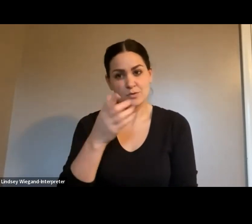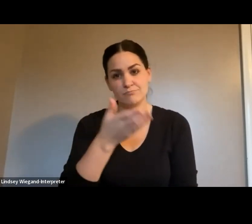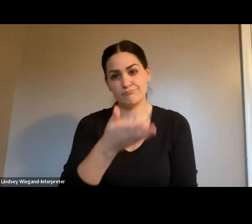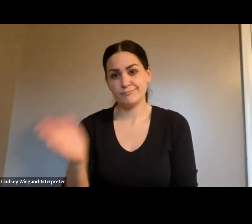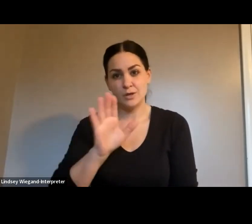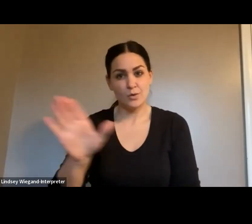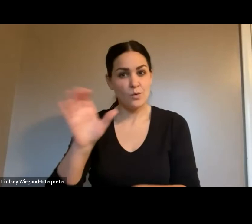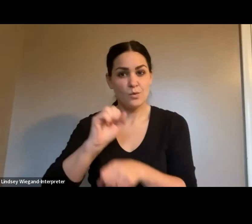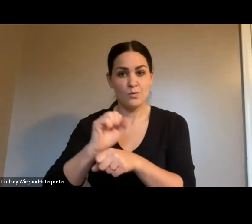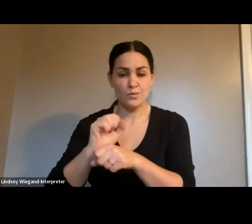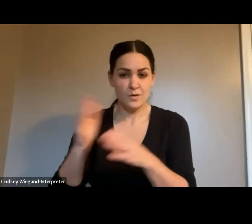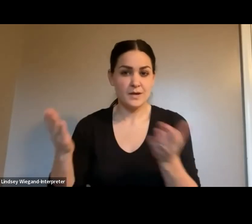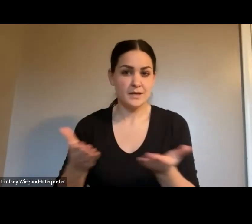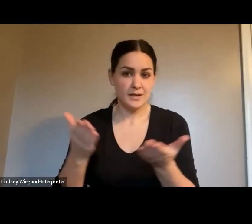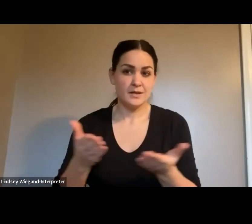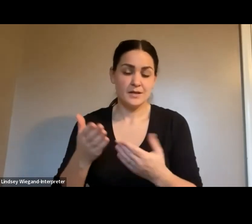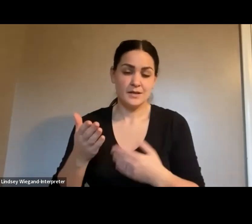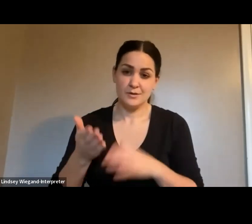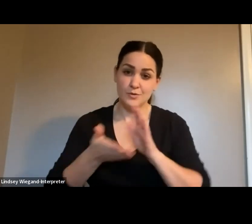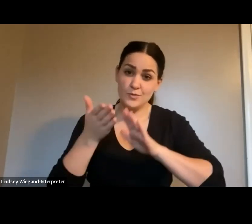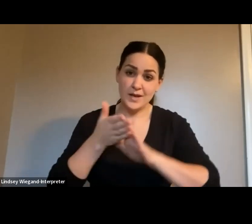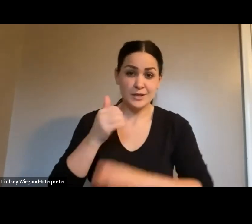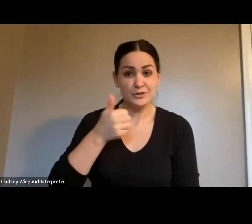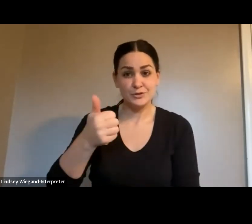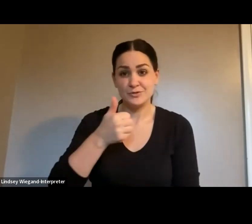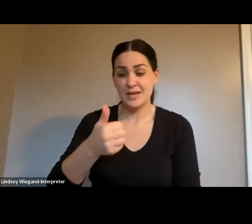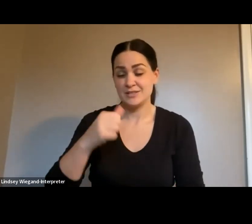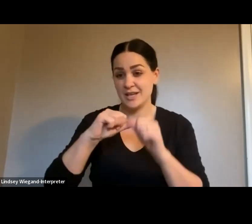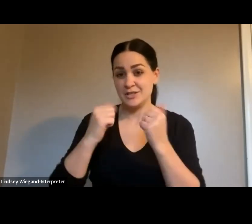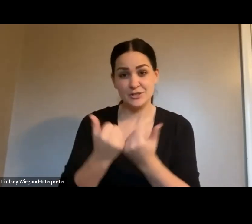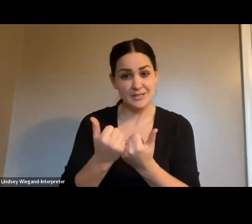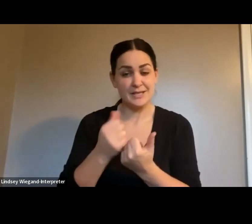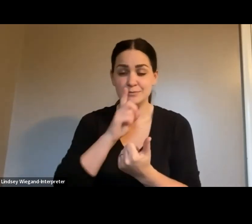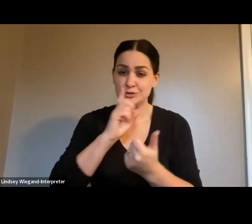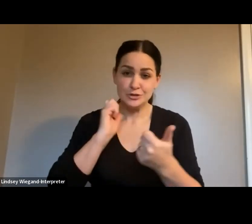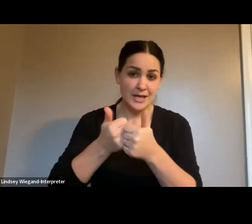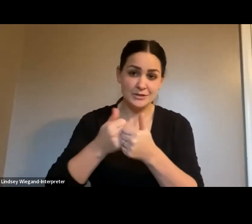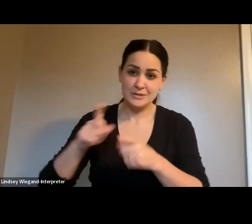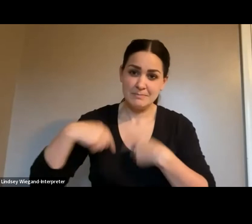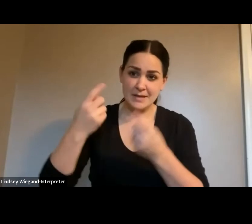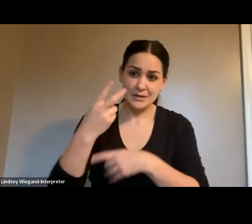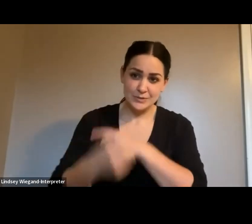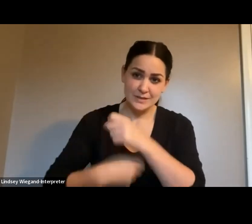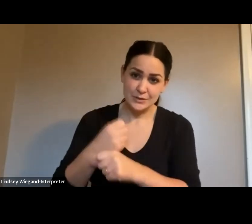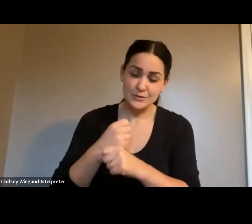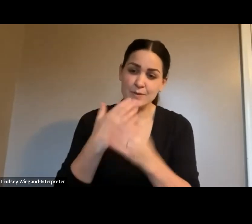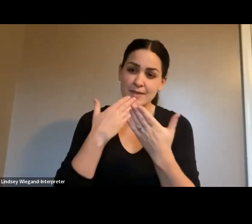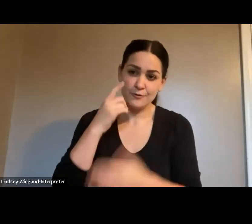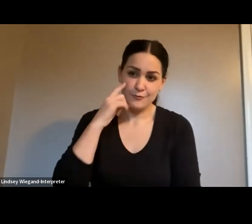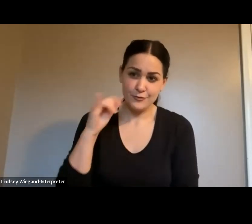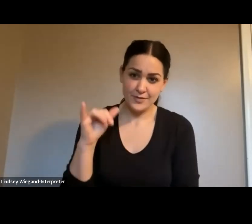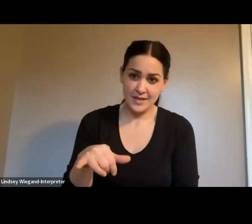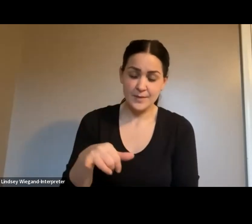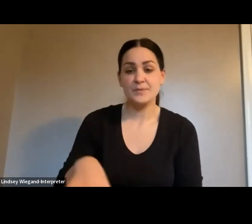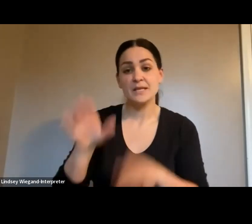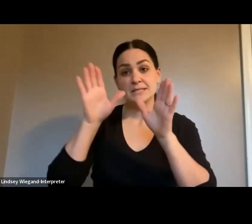doing running a transit agency over the last two and a half years. I know it's been very challenging. So thank you for that Sunday